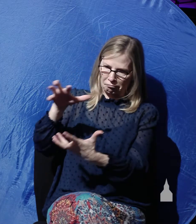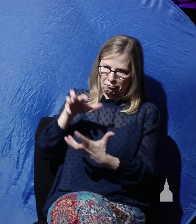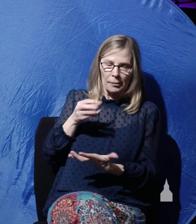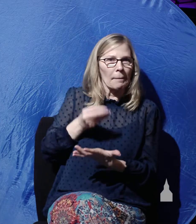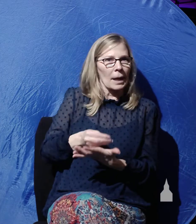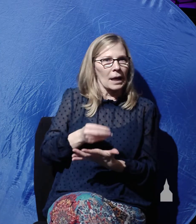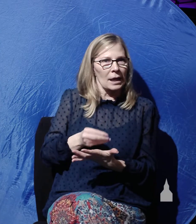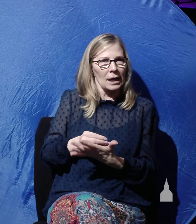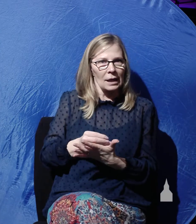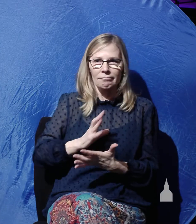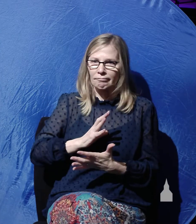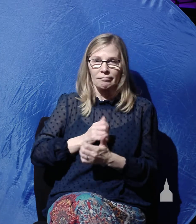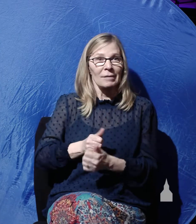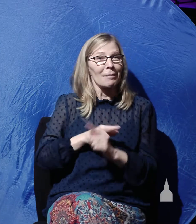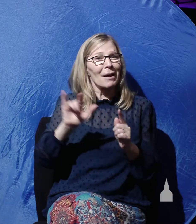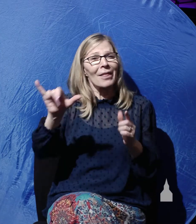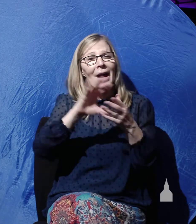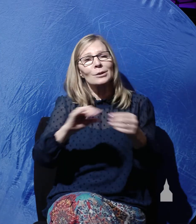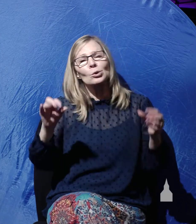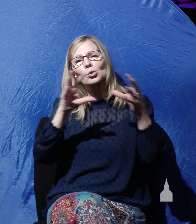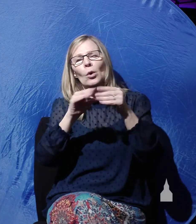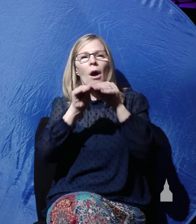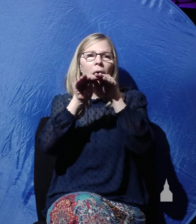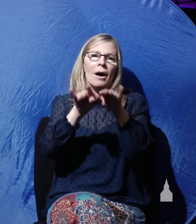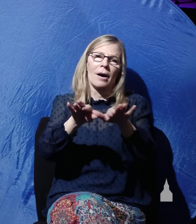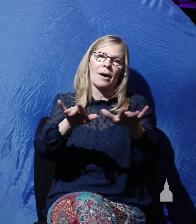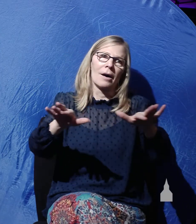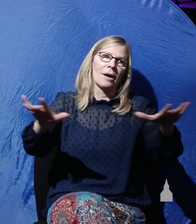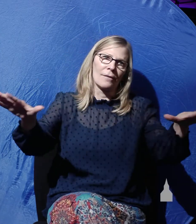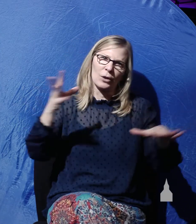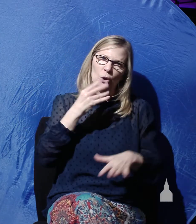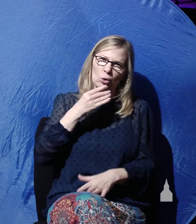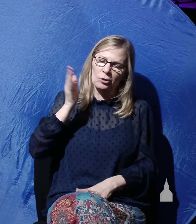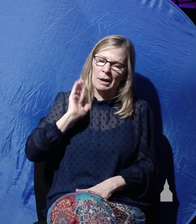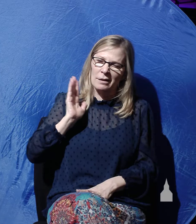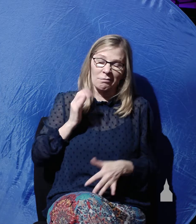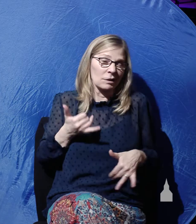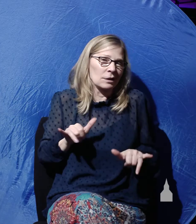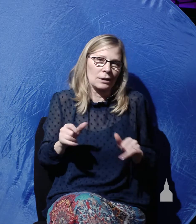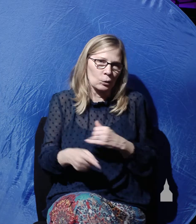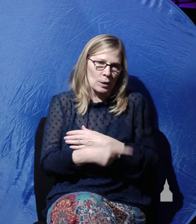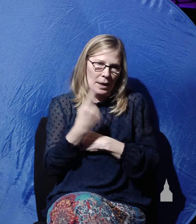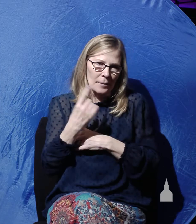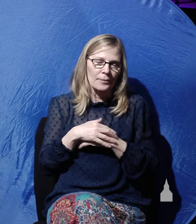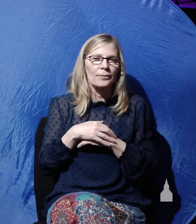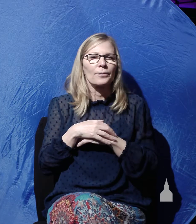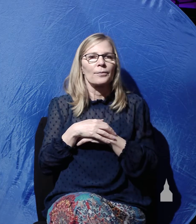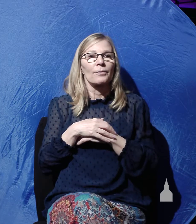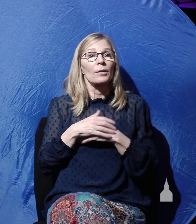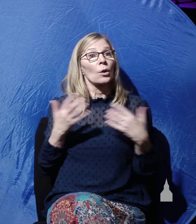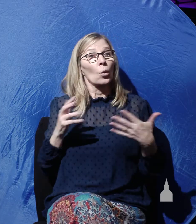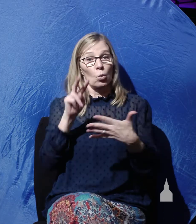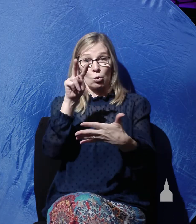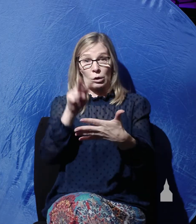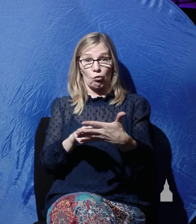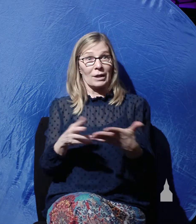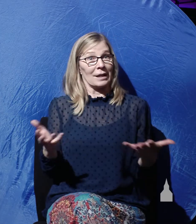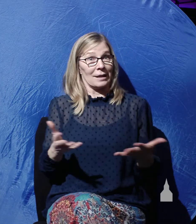this story was widely spread amongst the Jews and is to this day. Now what we read here is that after